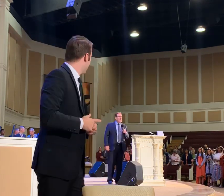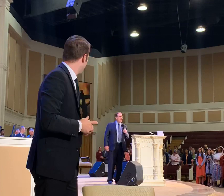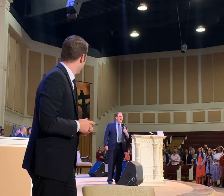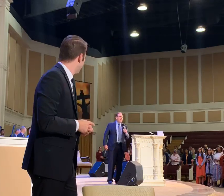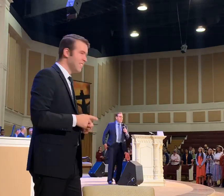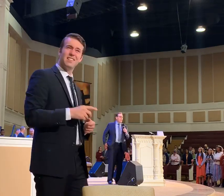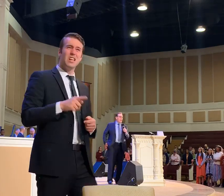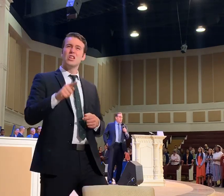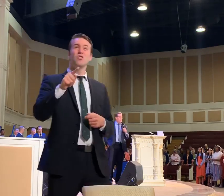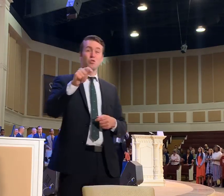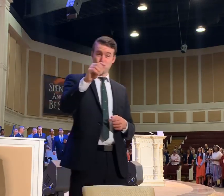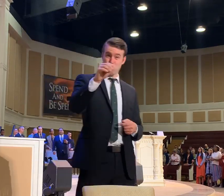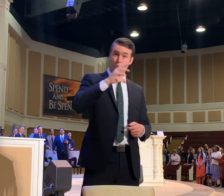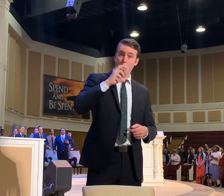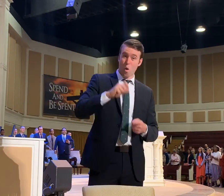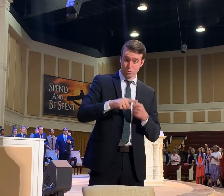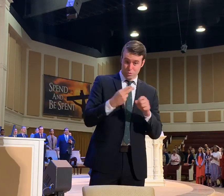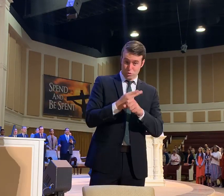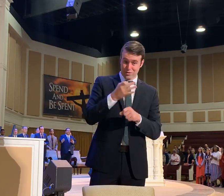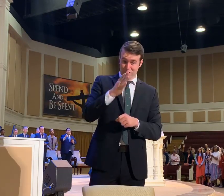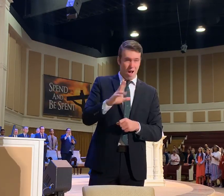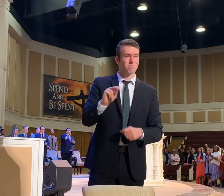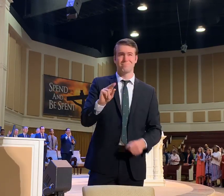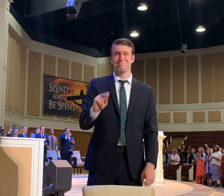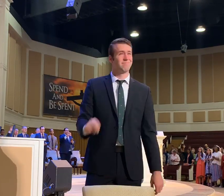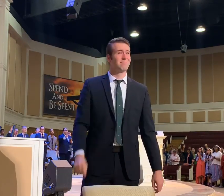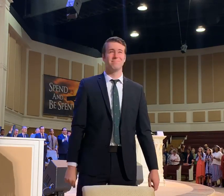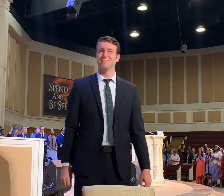Hey, you're not too old to be used of God.